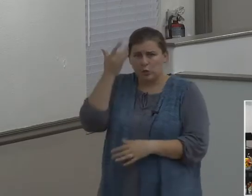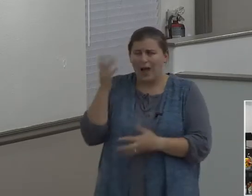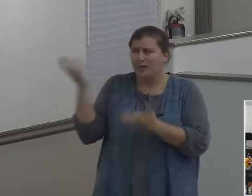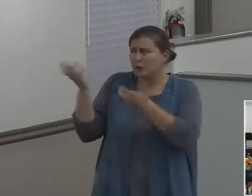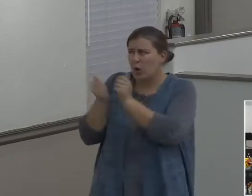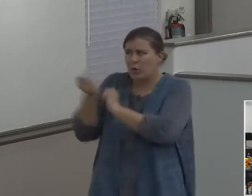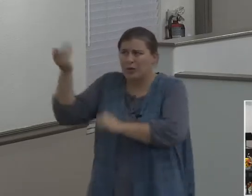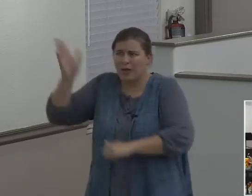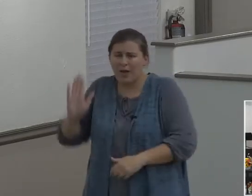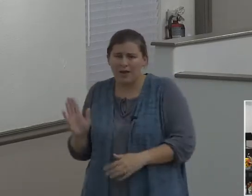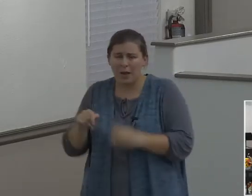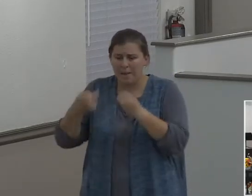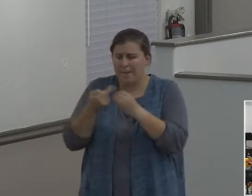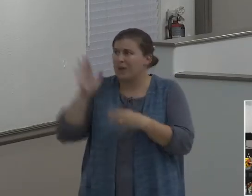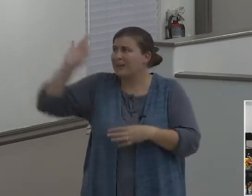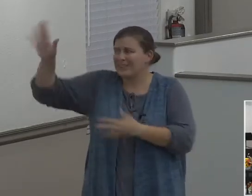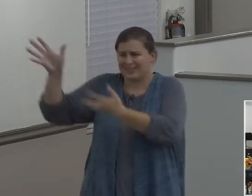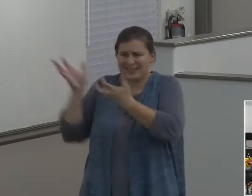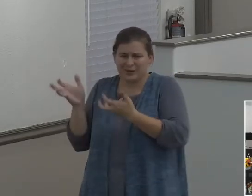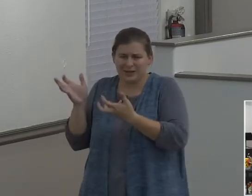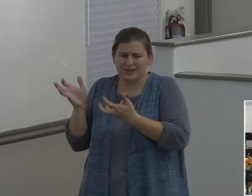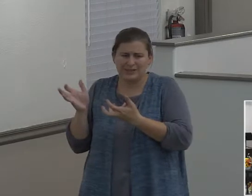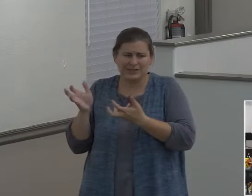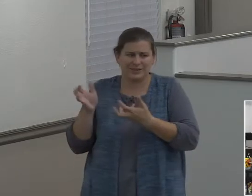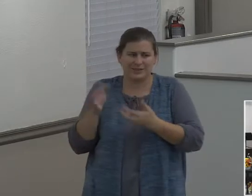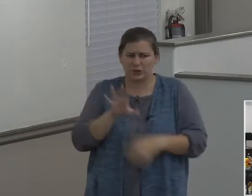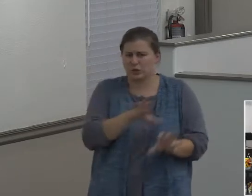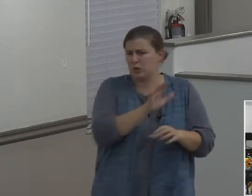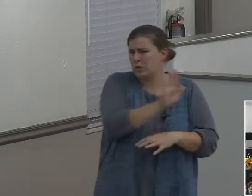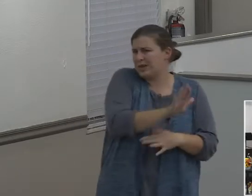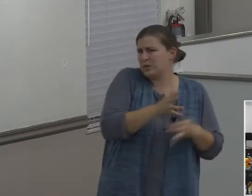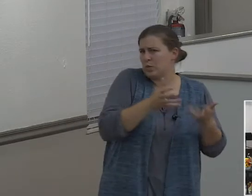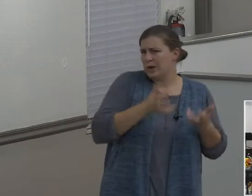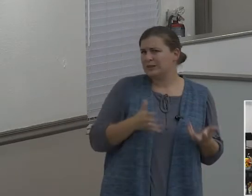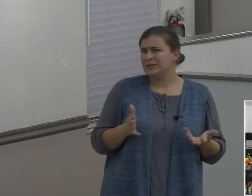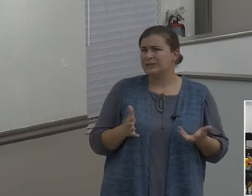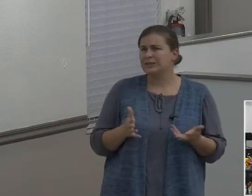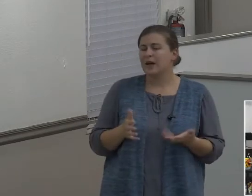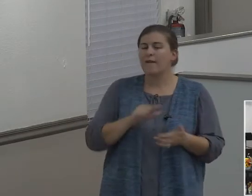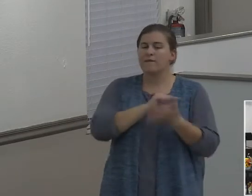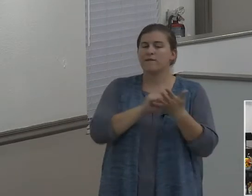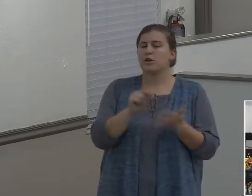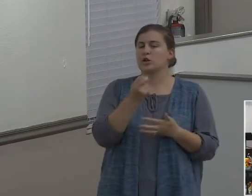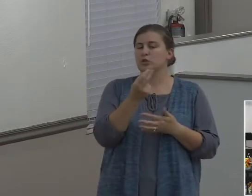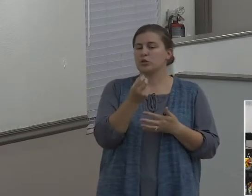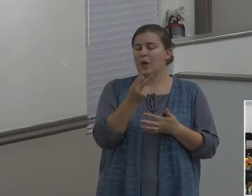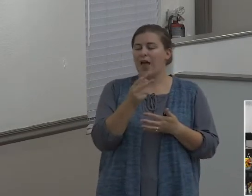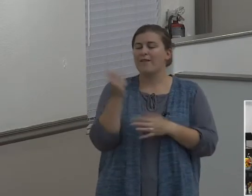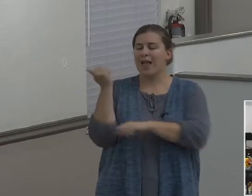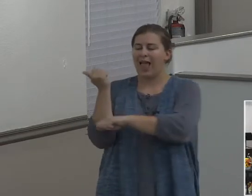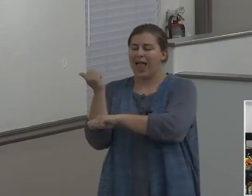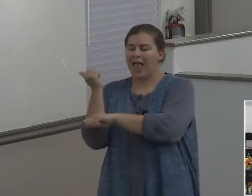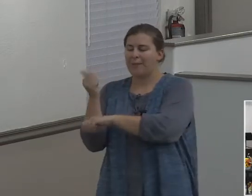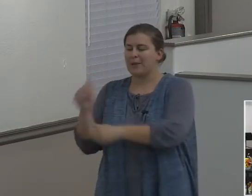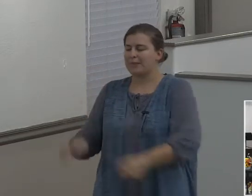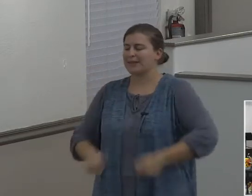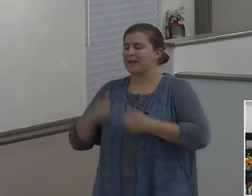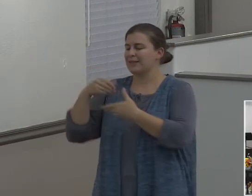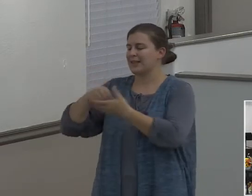what the Lord wants done? Verse 12, Abram dwelled in the land of Canaan, and Lot